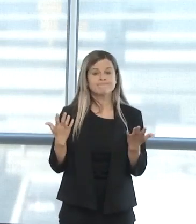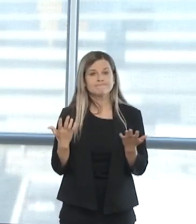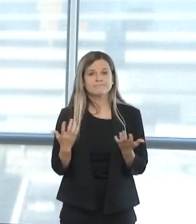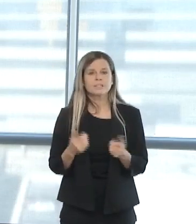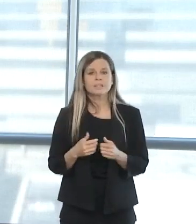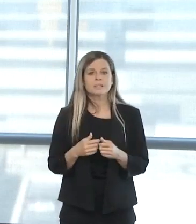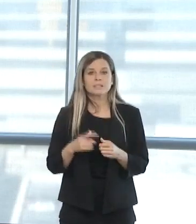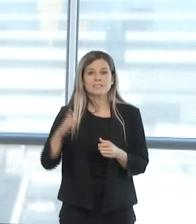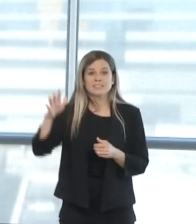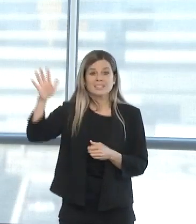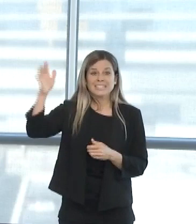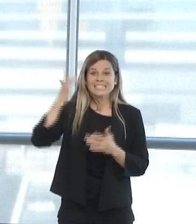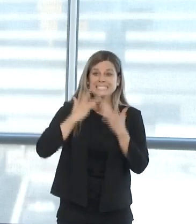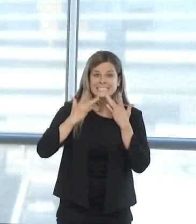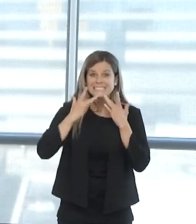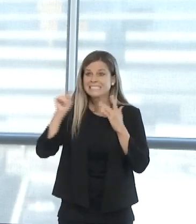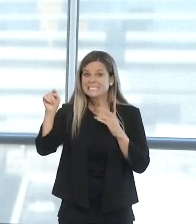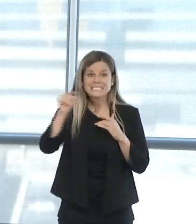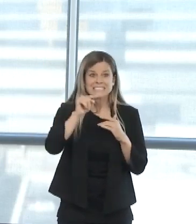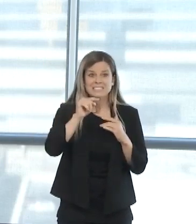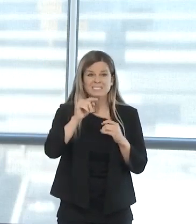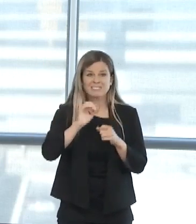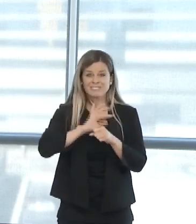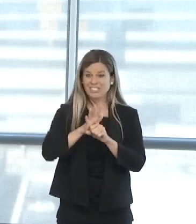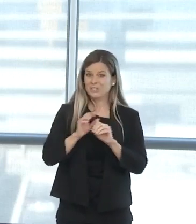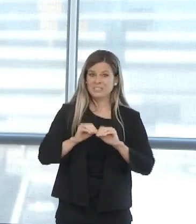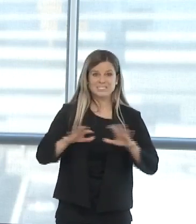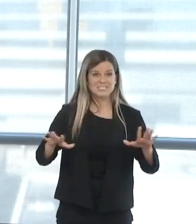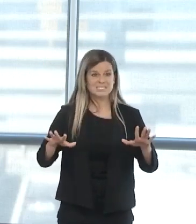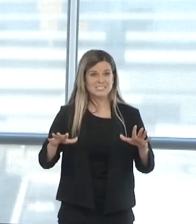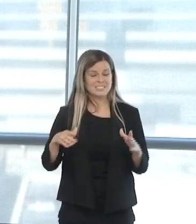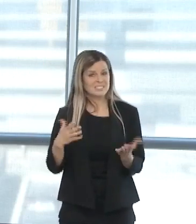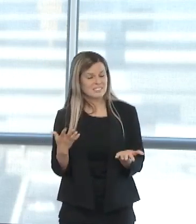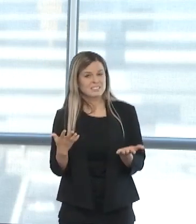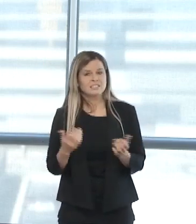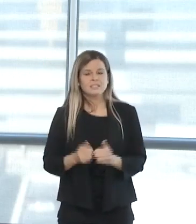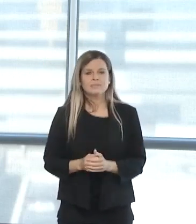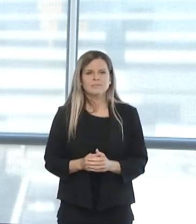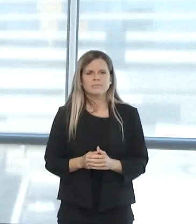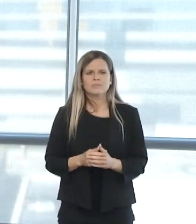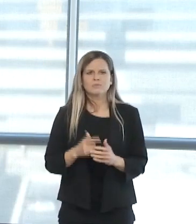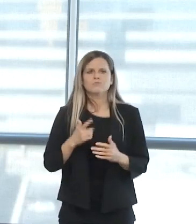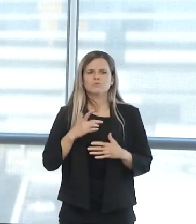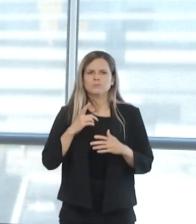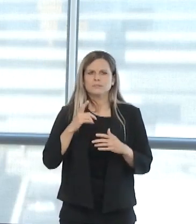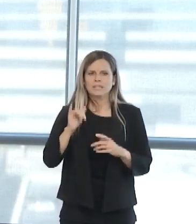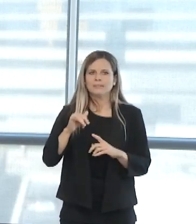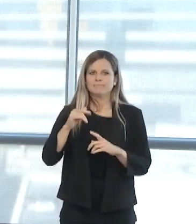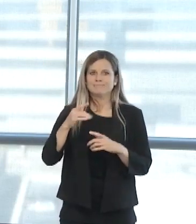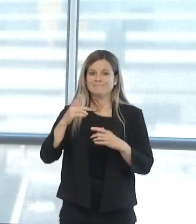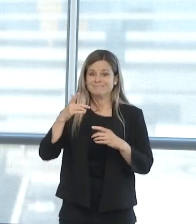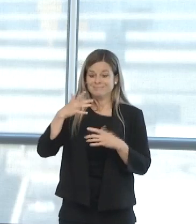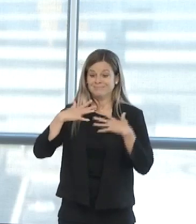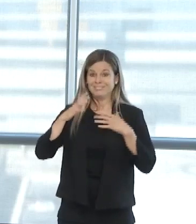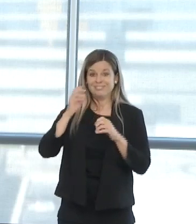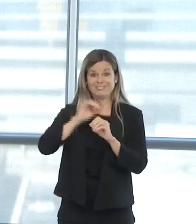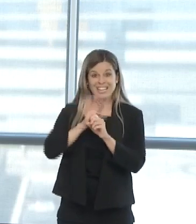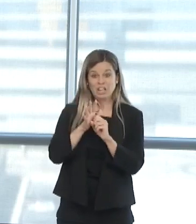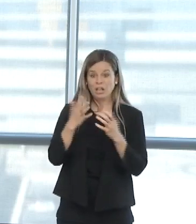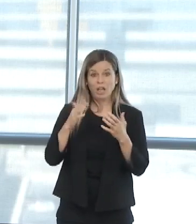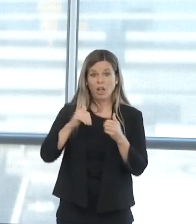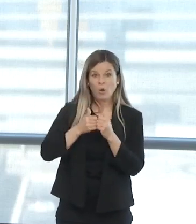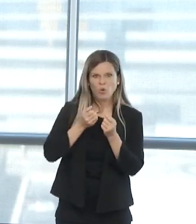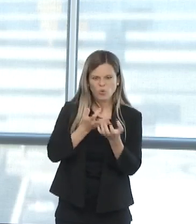and because this virus, COVID-19, is a respiratory virus which is highly infectious.